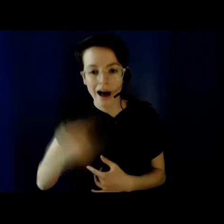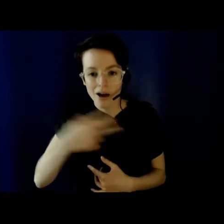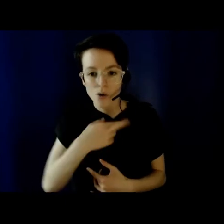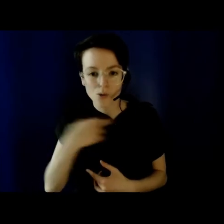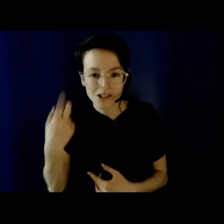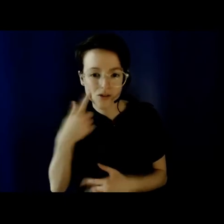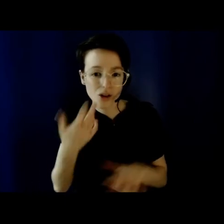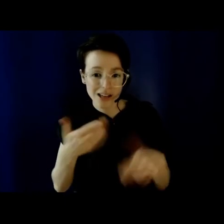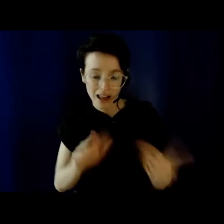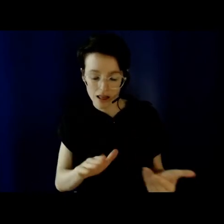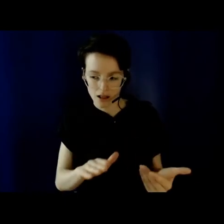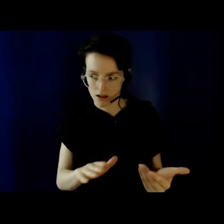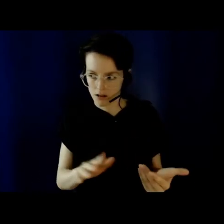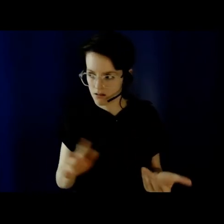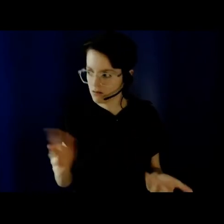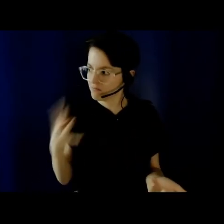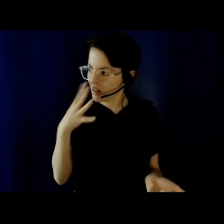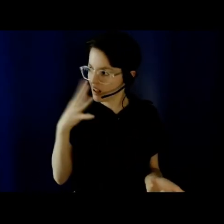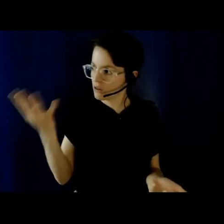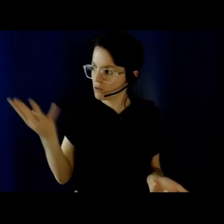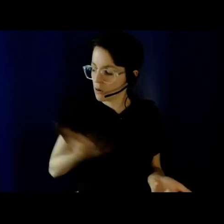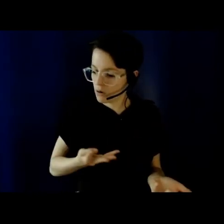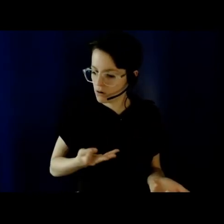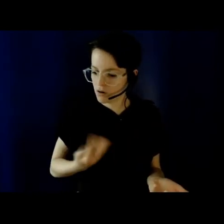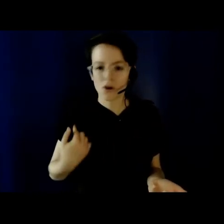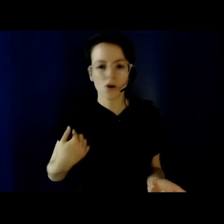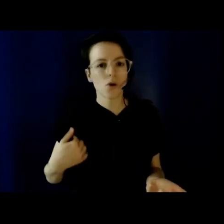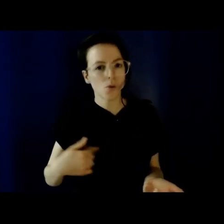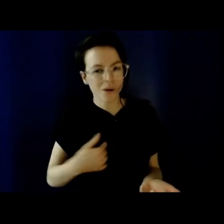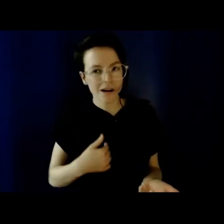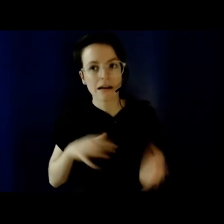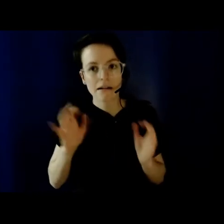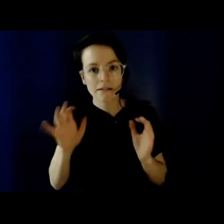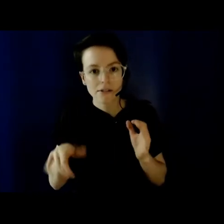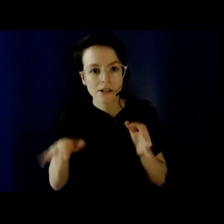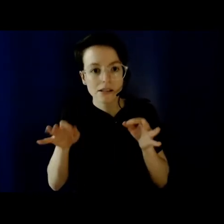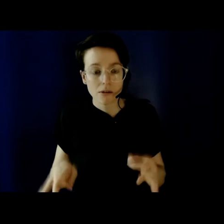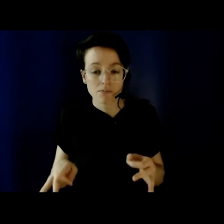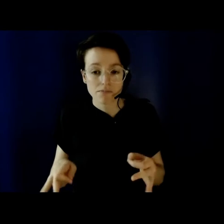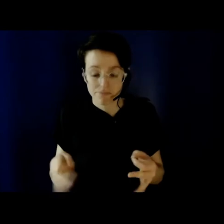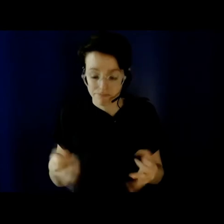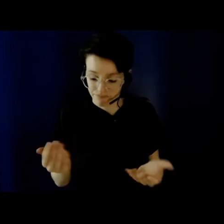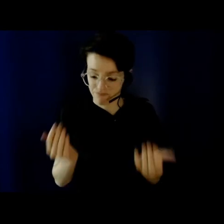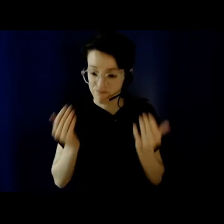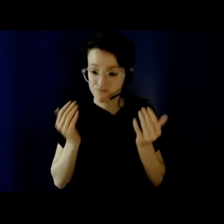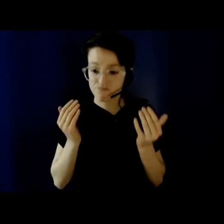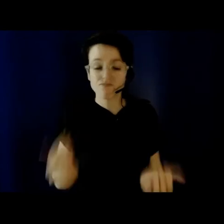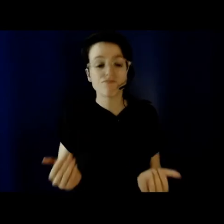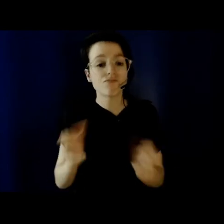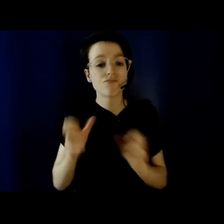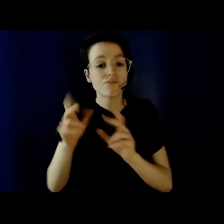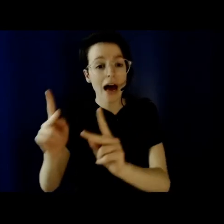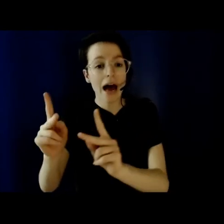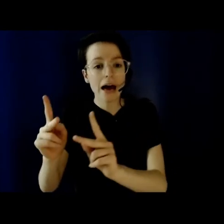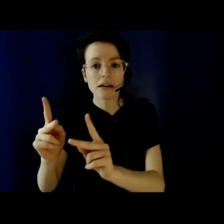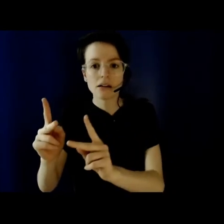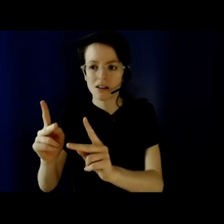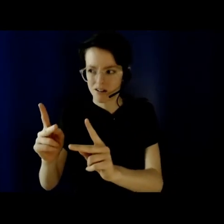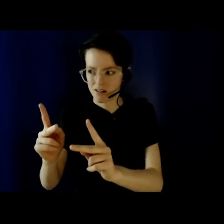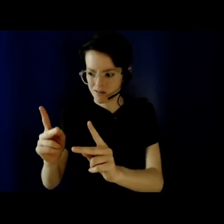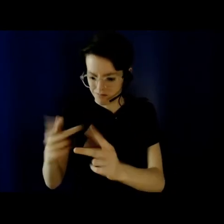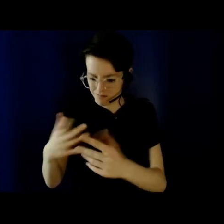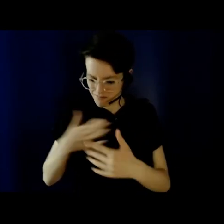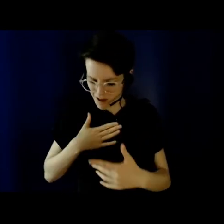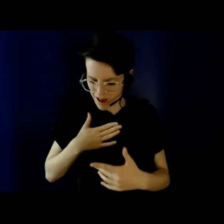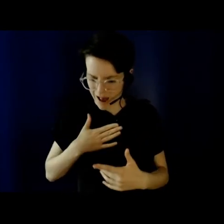decision to risk our lives or those of our immune-compromised relatives or stay in lockdown. So, at UBC,